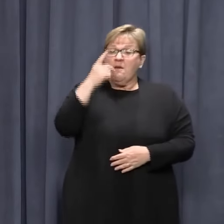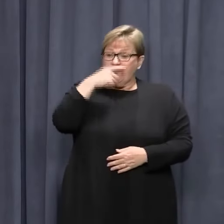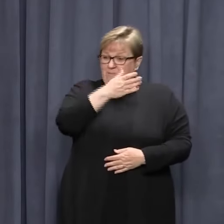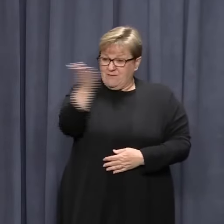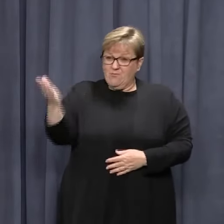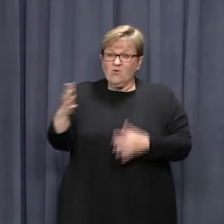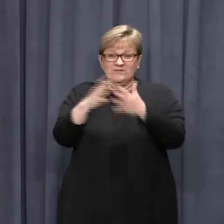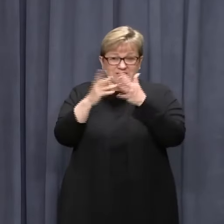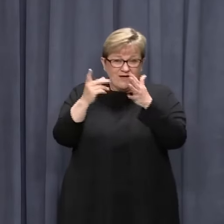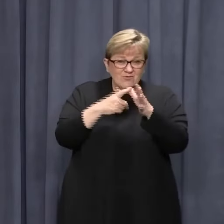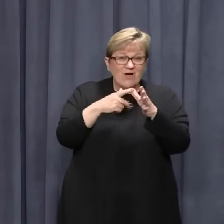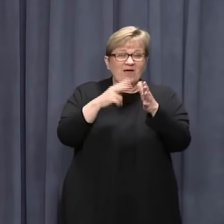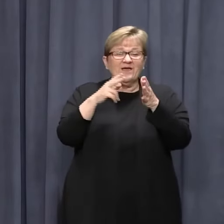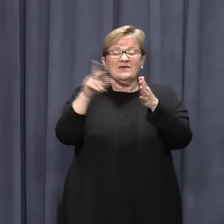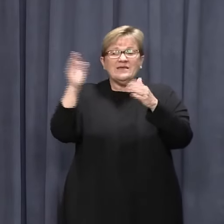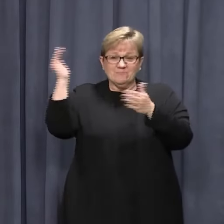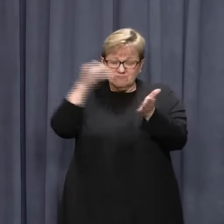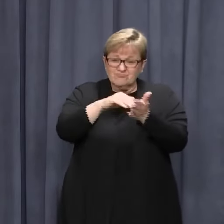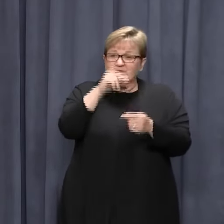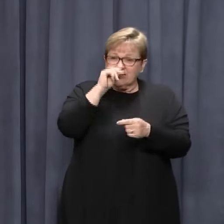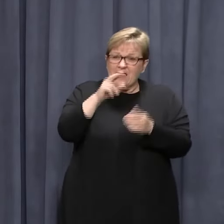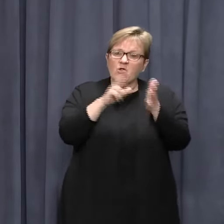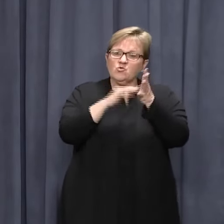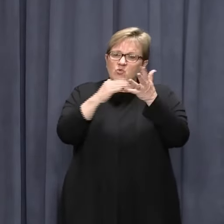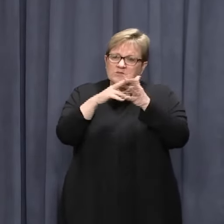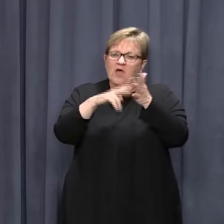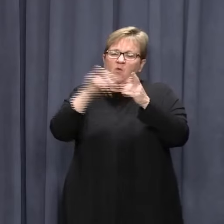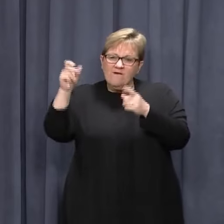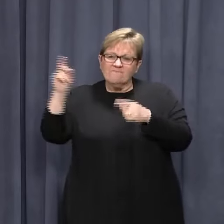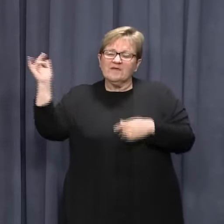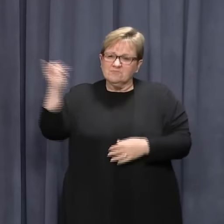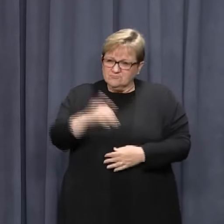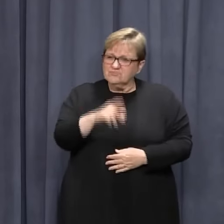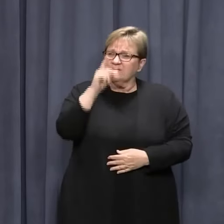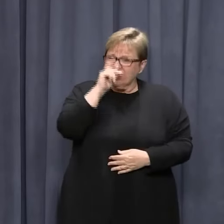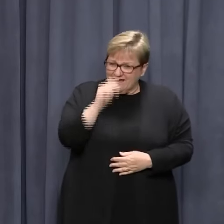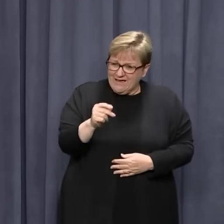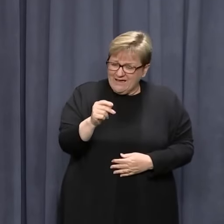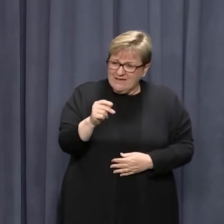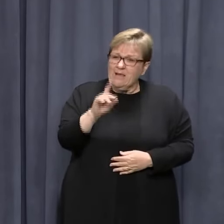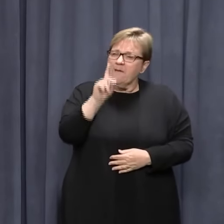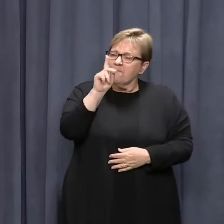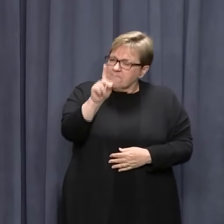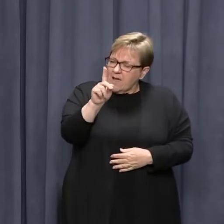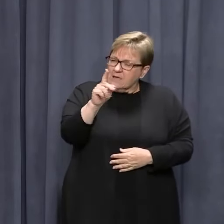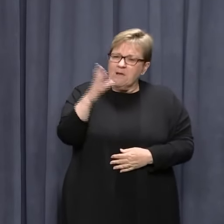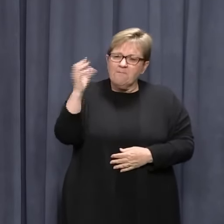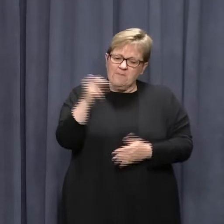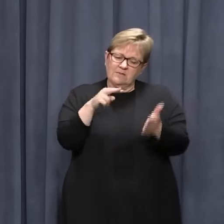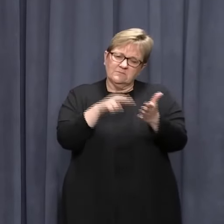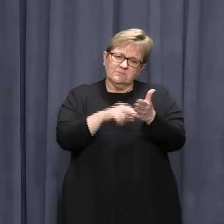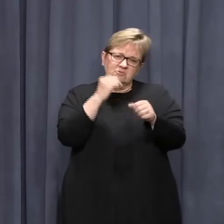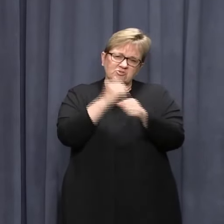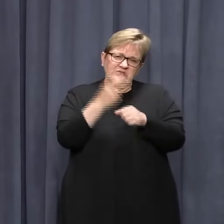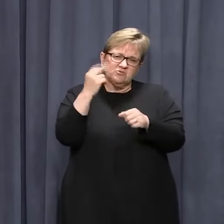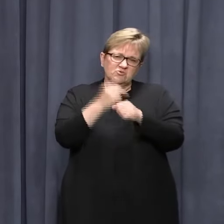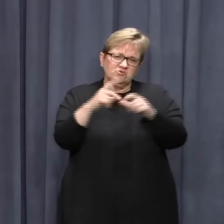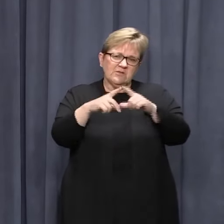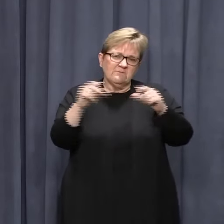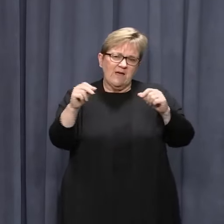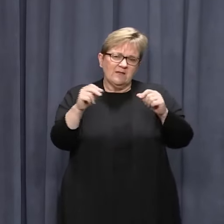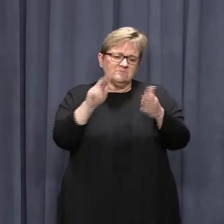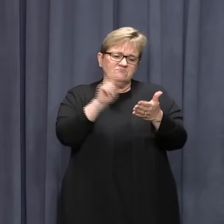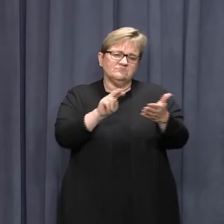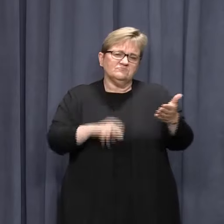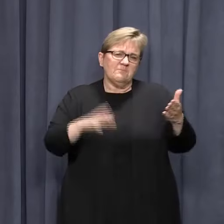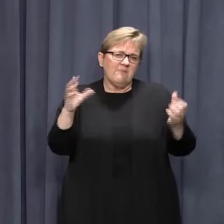from these states with the following conditions under our controlled border. Travelers must complete a G2G pass declaration